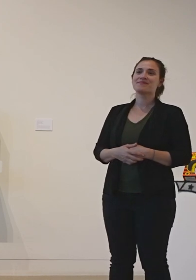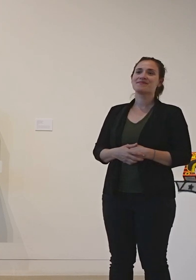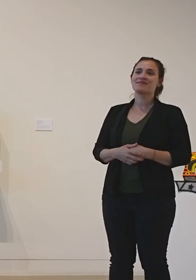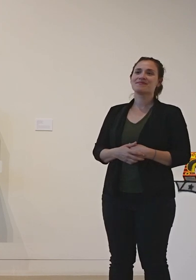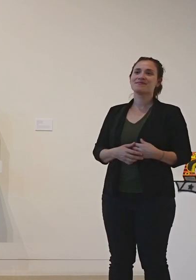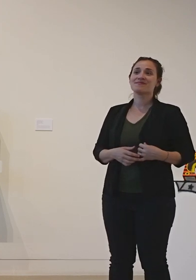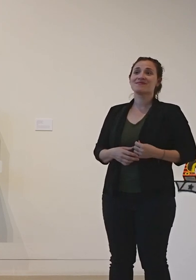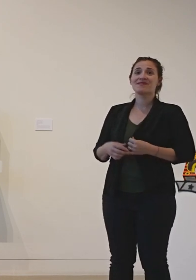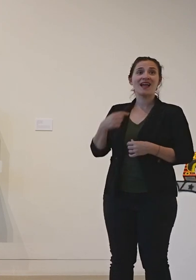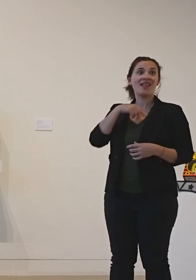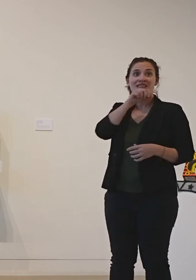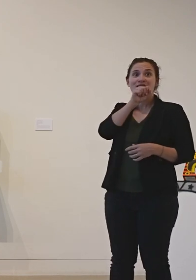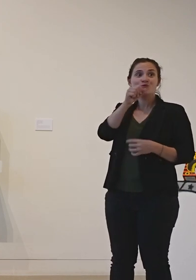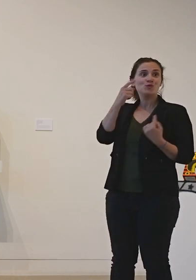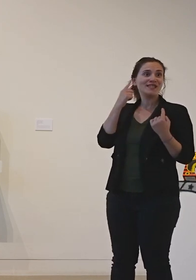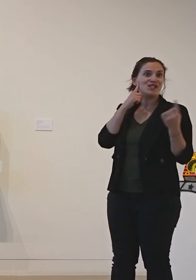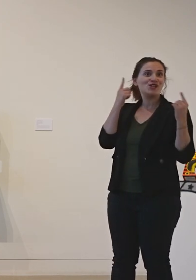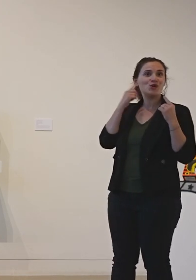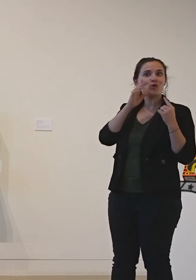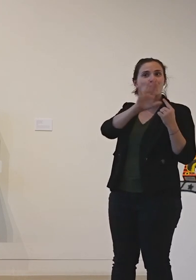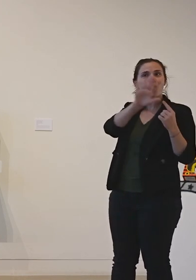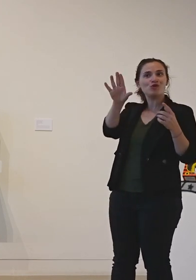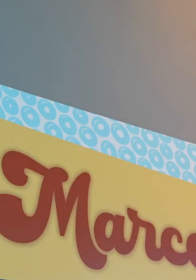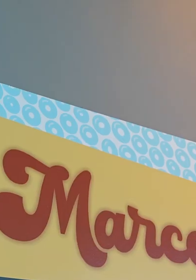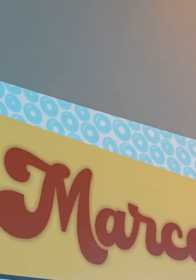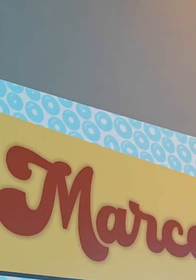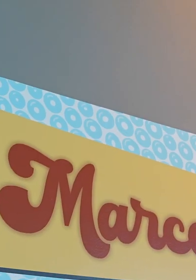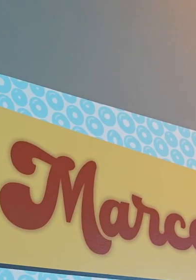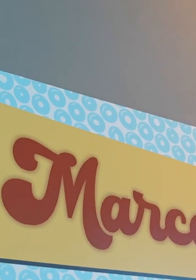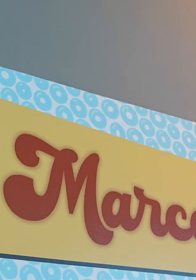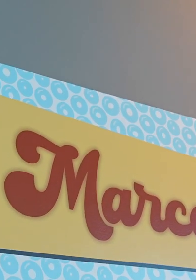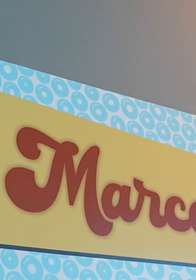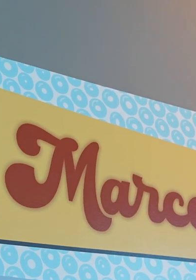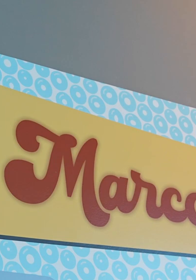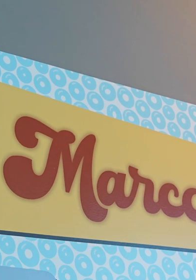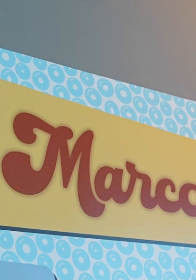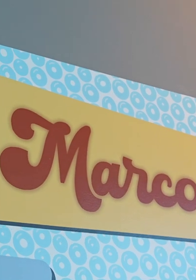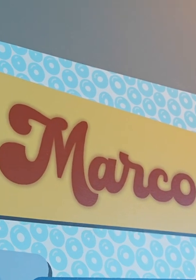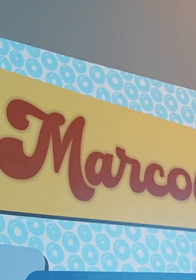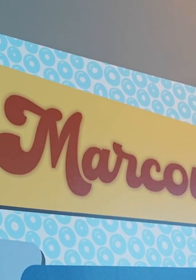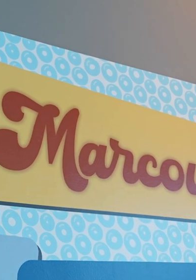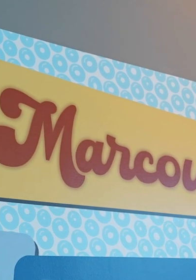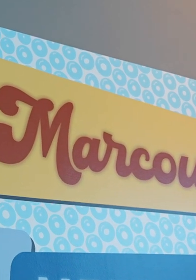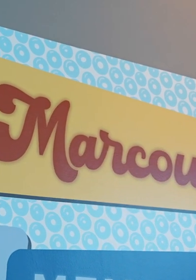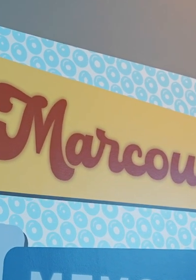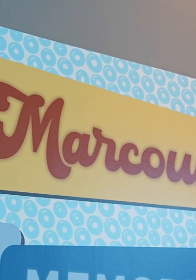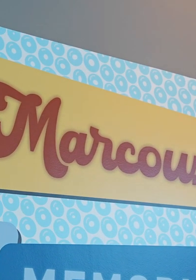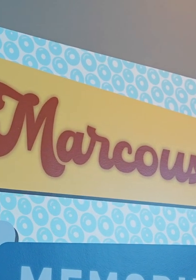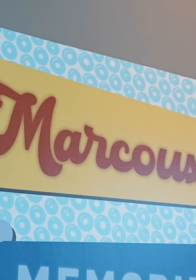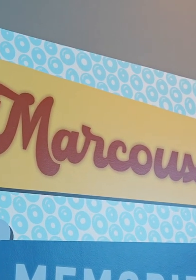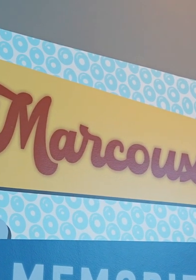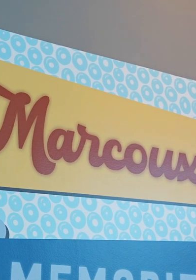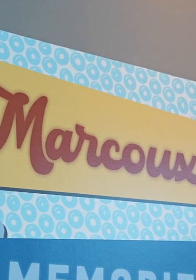And I love hearing everybody's stories about him too that have other stories about oh, I had that